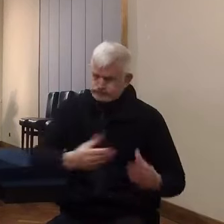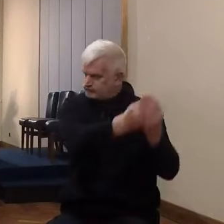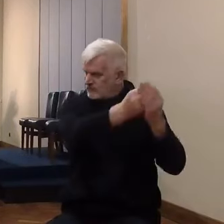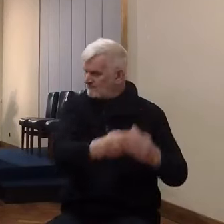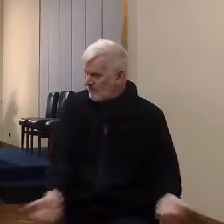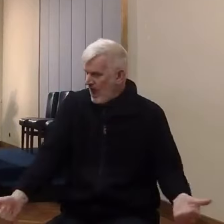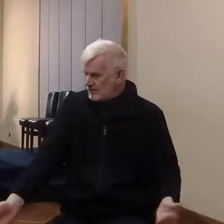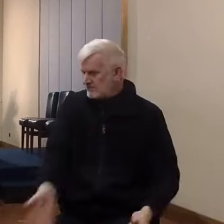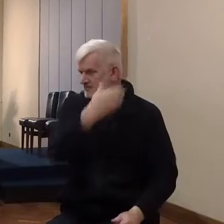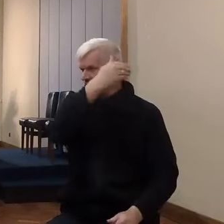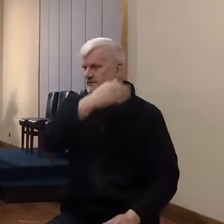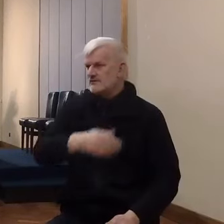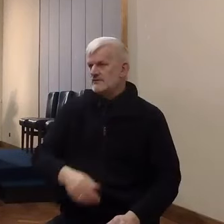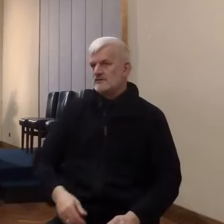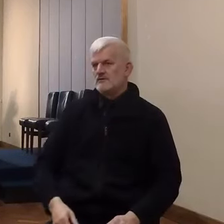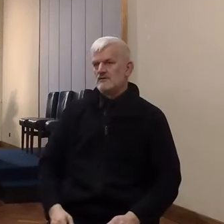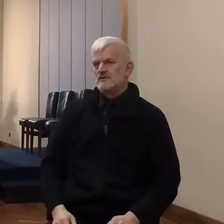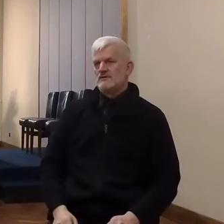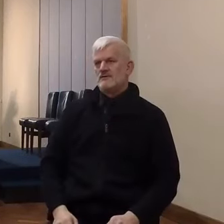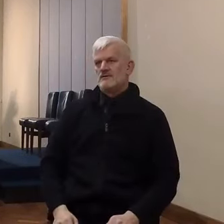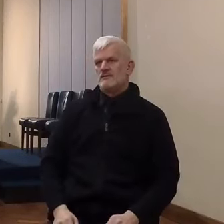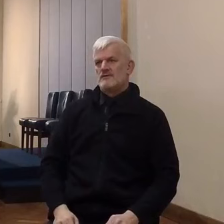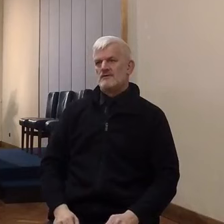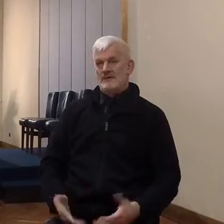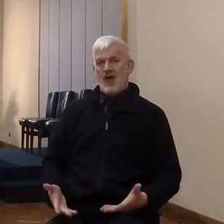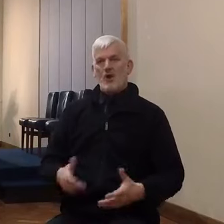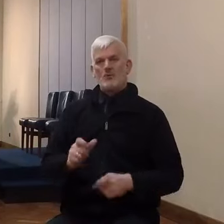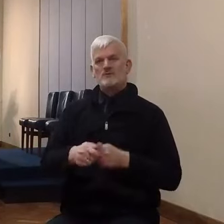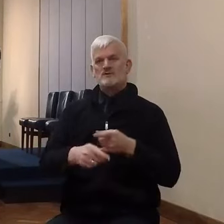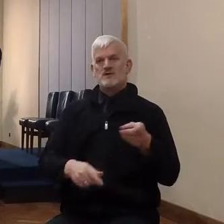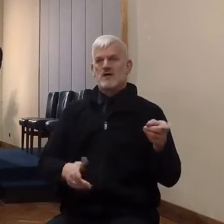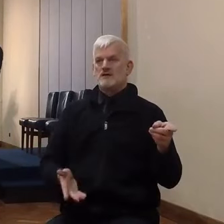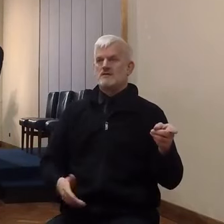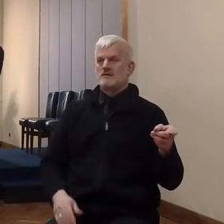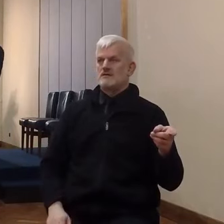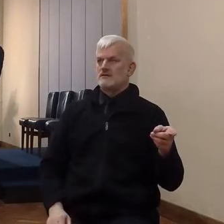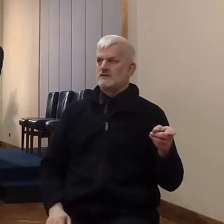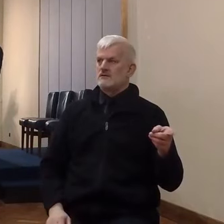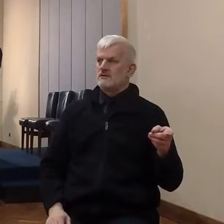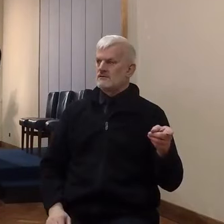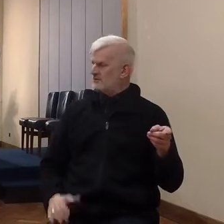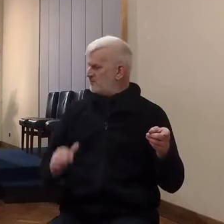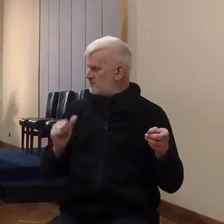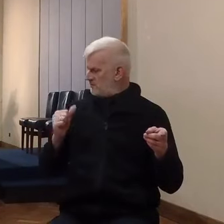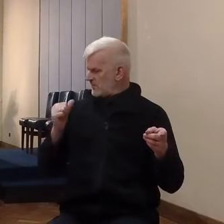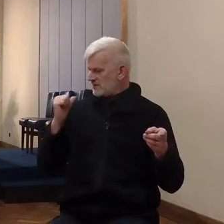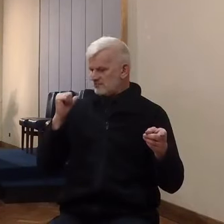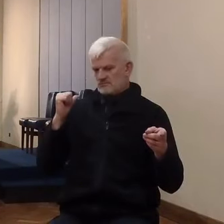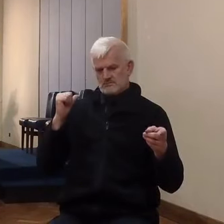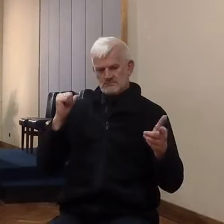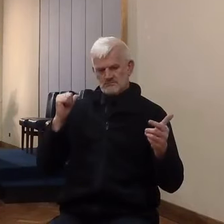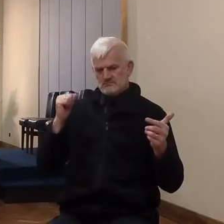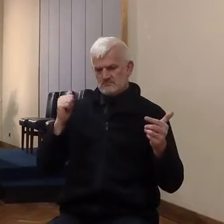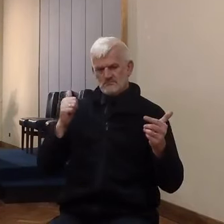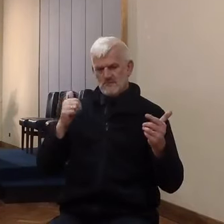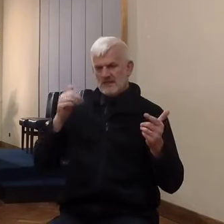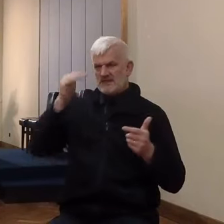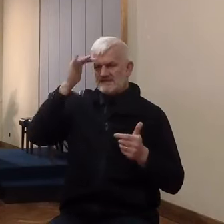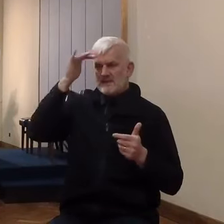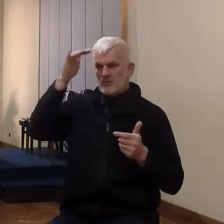if you, I remember reading a certain seminary professor writing in favour of the new method, oh, he